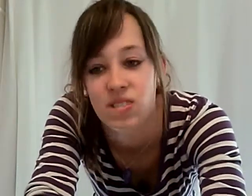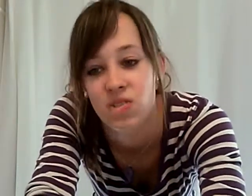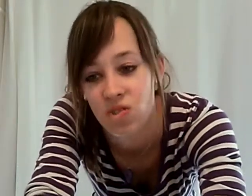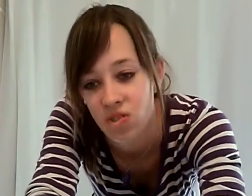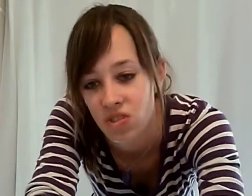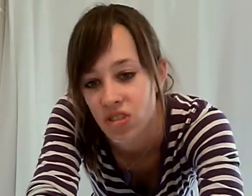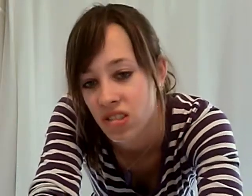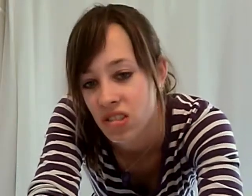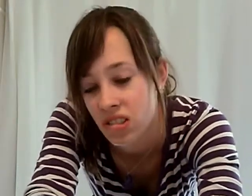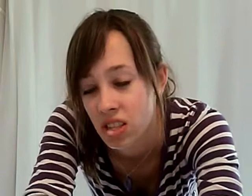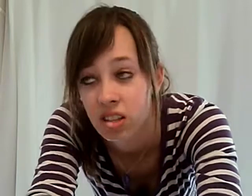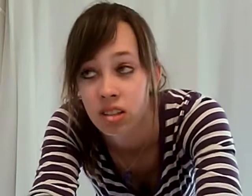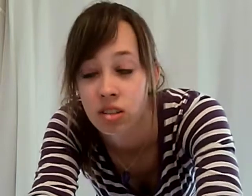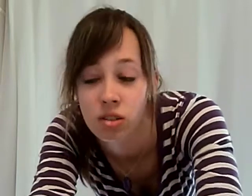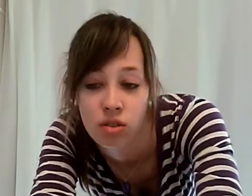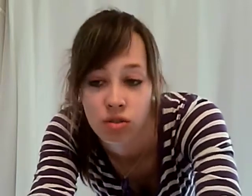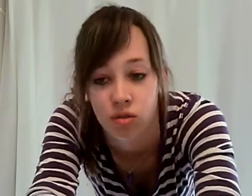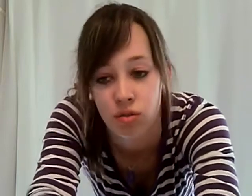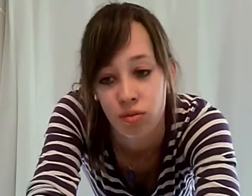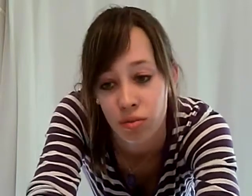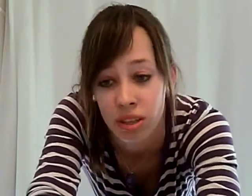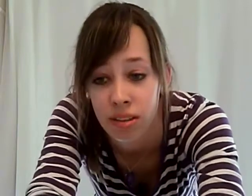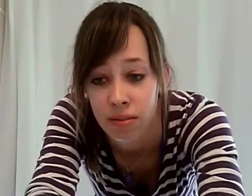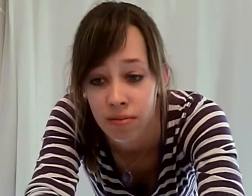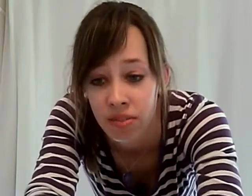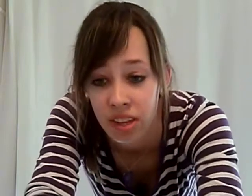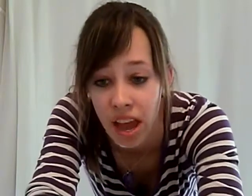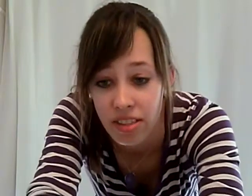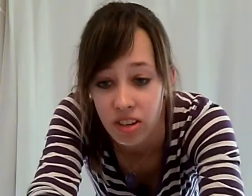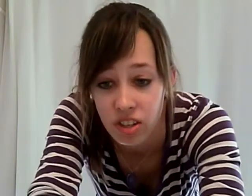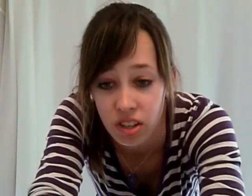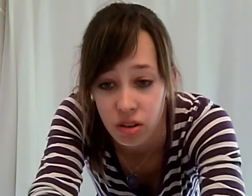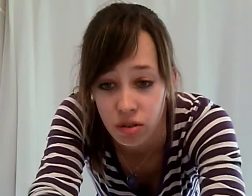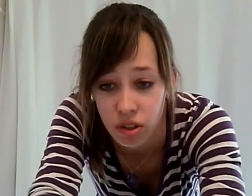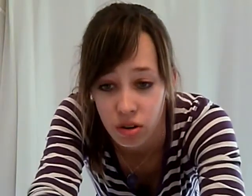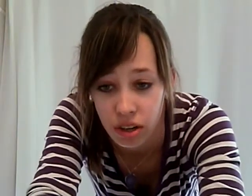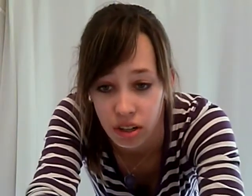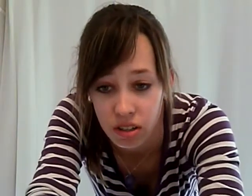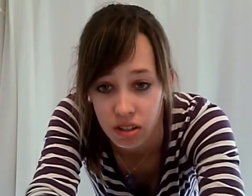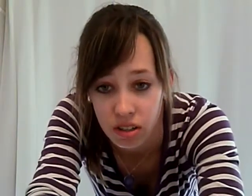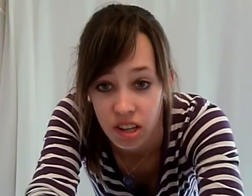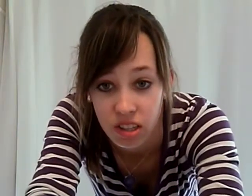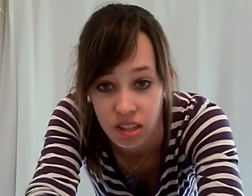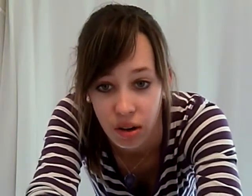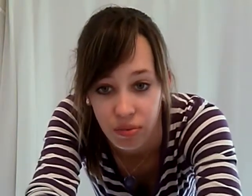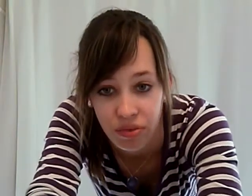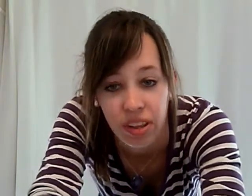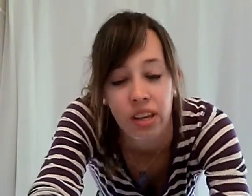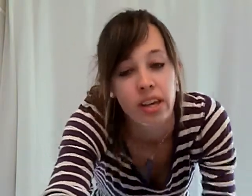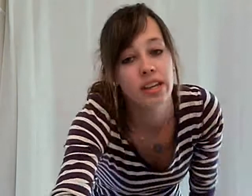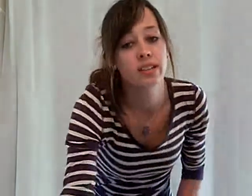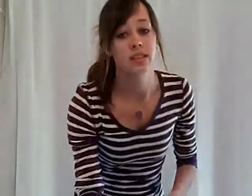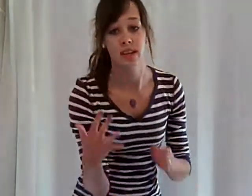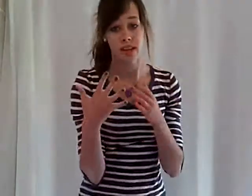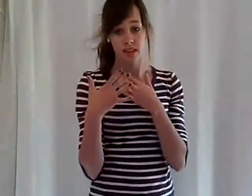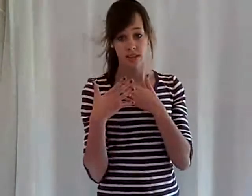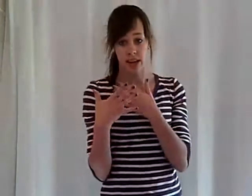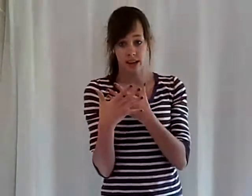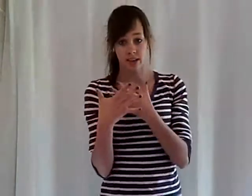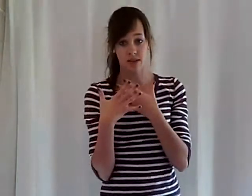then fall into me. And then she's gonna go into the chorus. So, it's take a